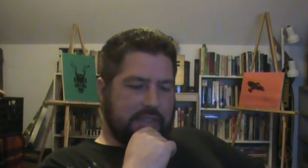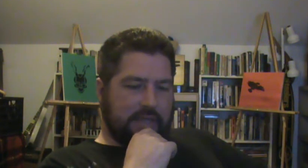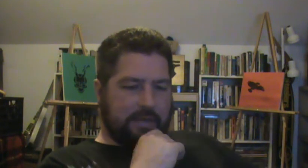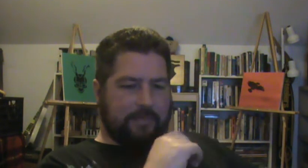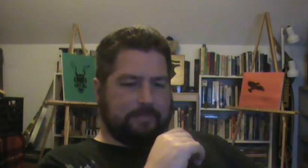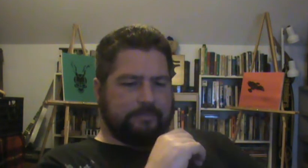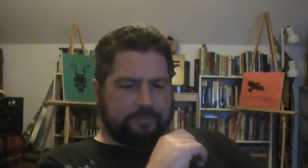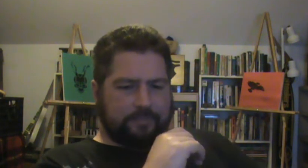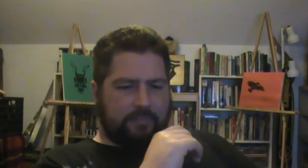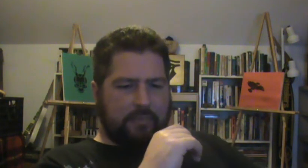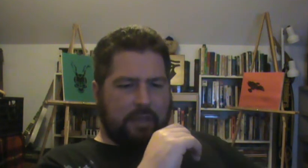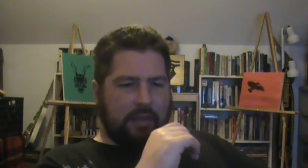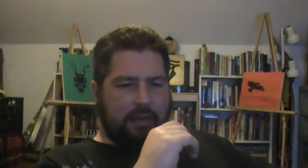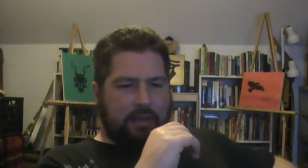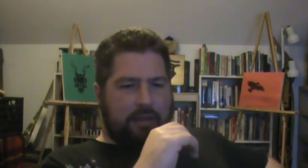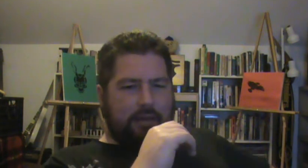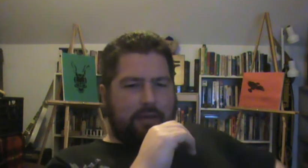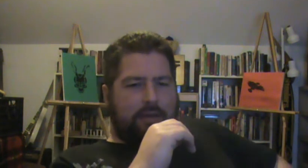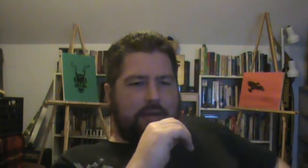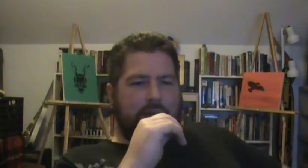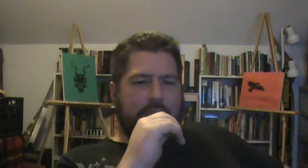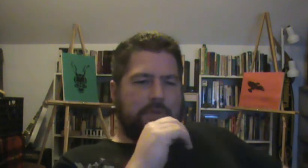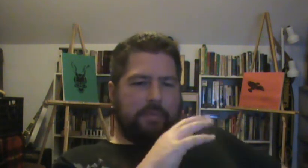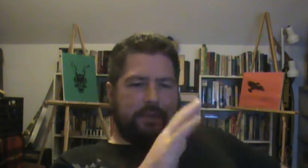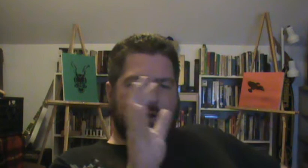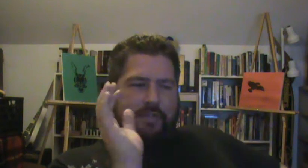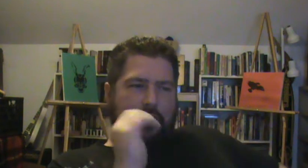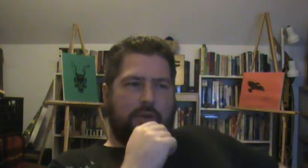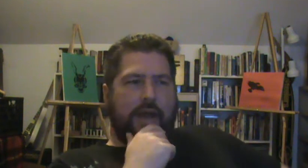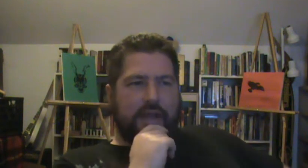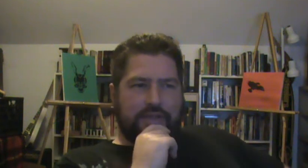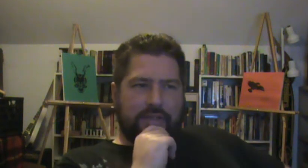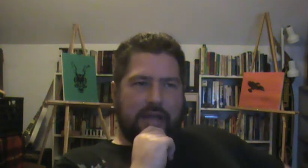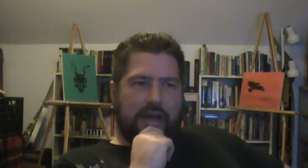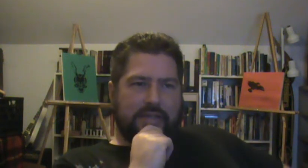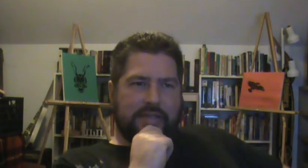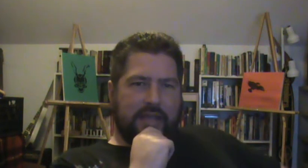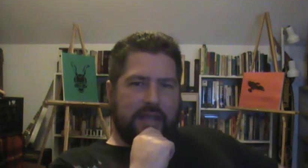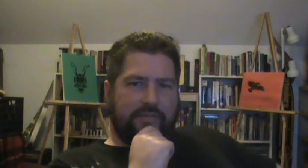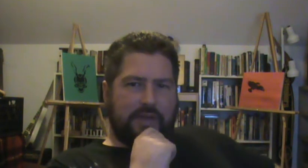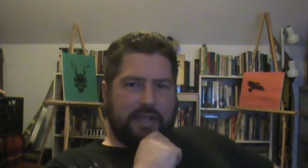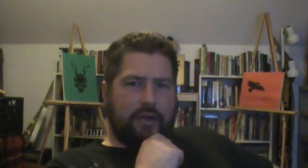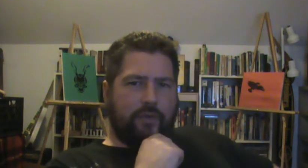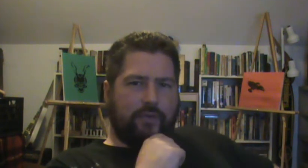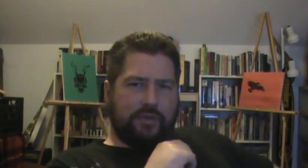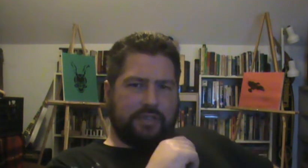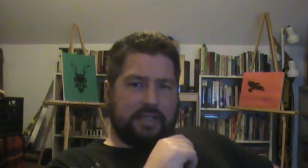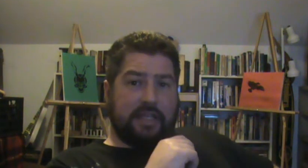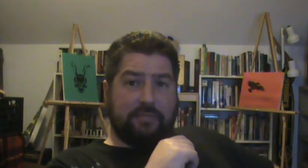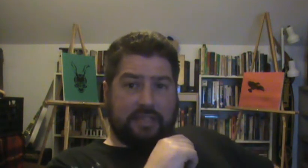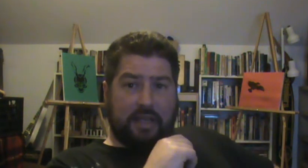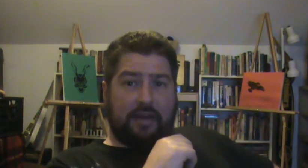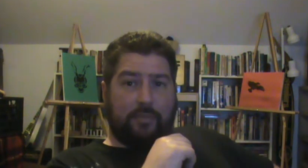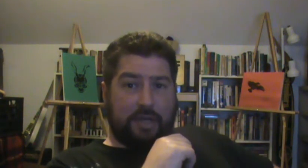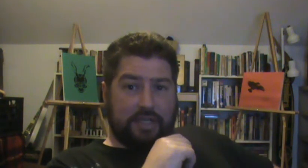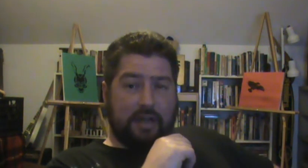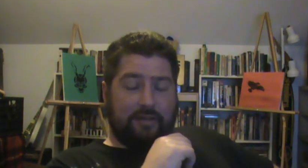a couple of years ago I actually got a video falsely DMCA'd on my channel